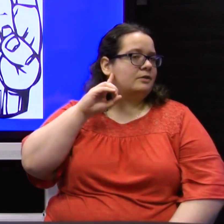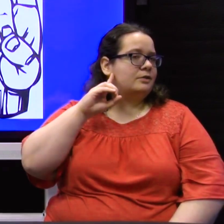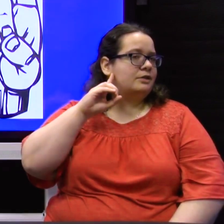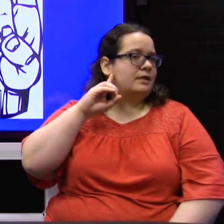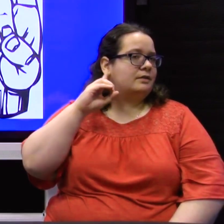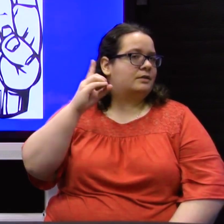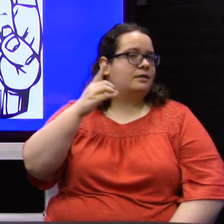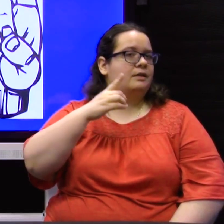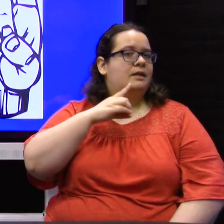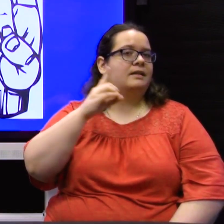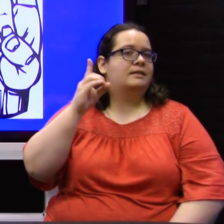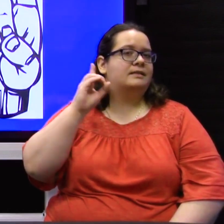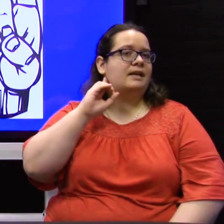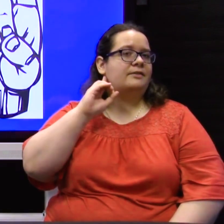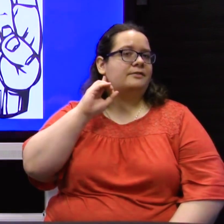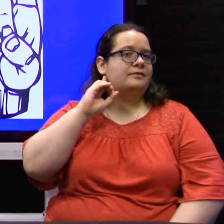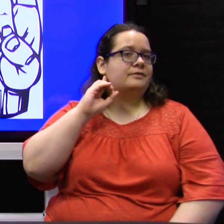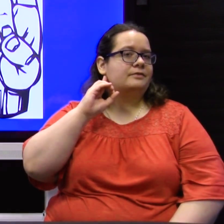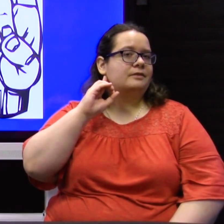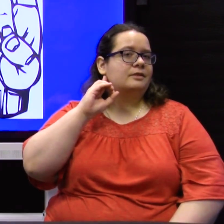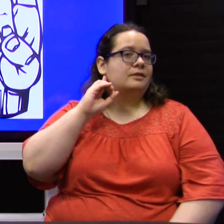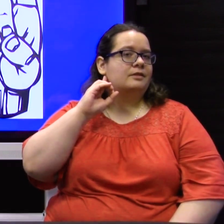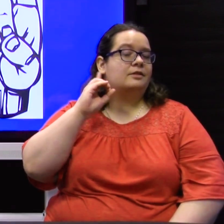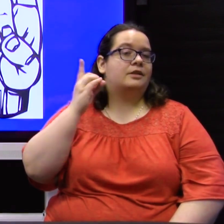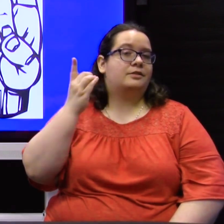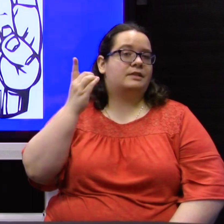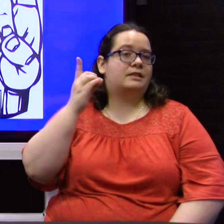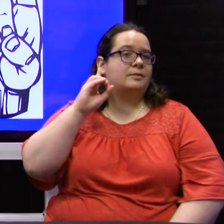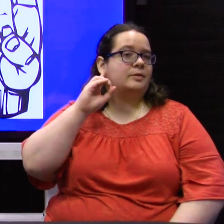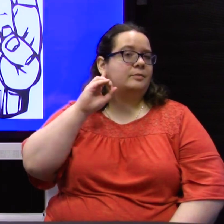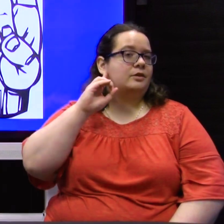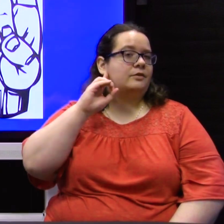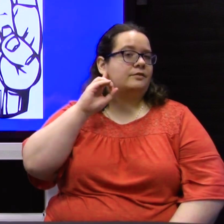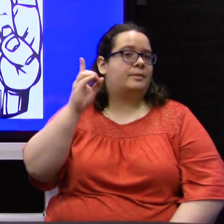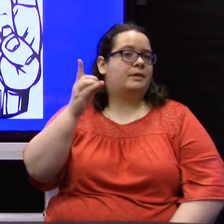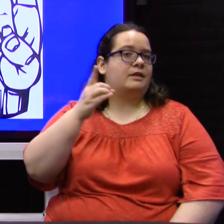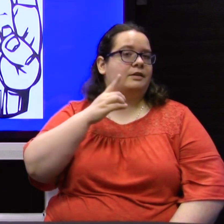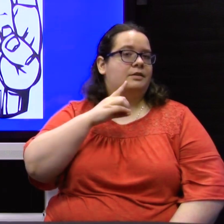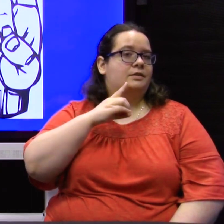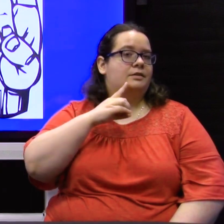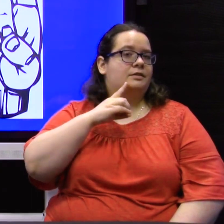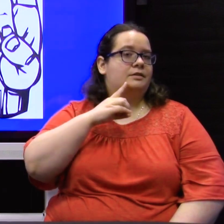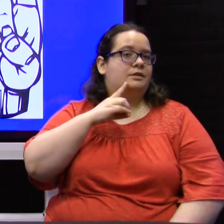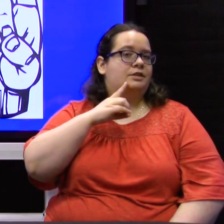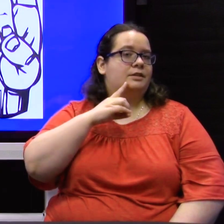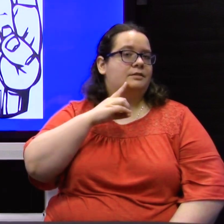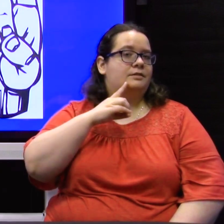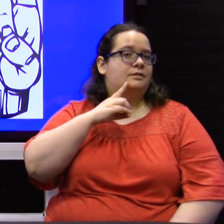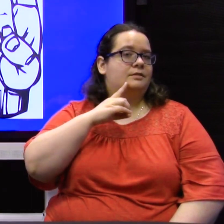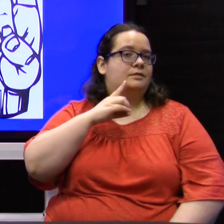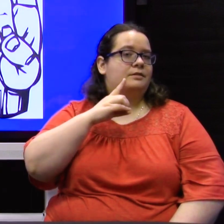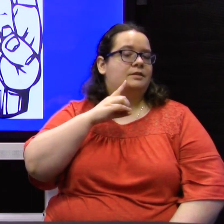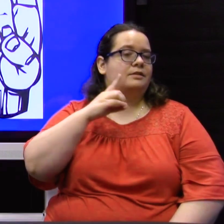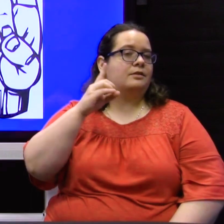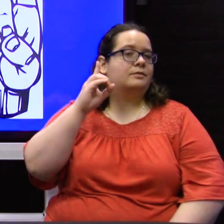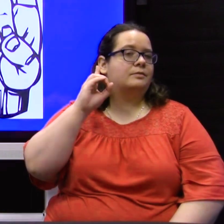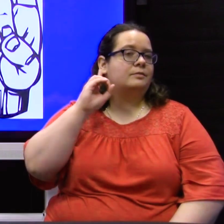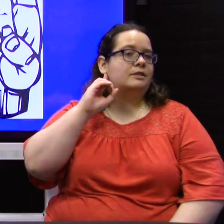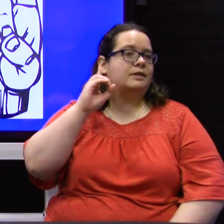towards your ear. Death. You'll also see some people go from ear to chin. So, whichever